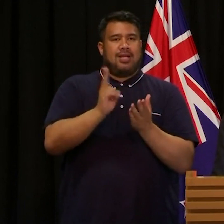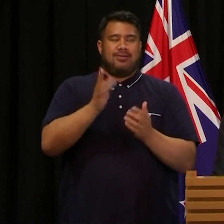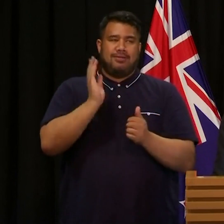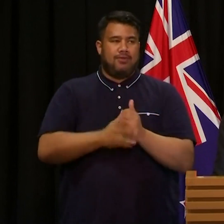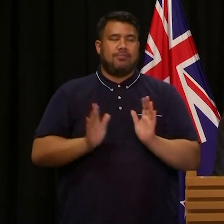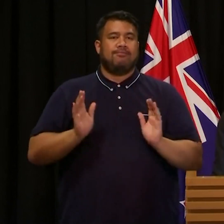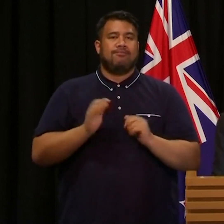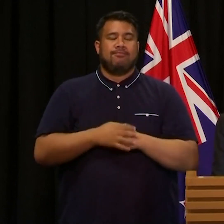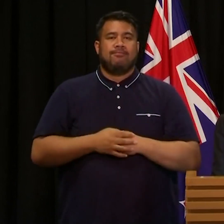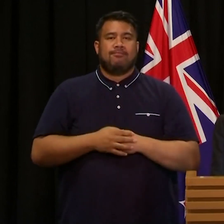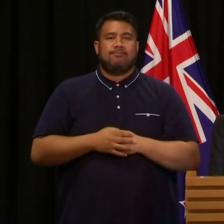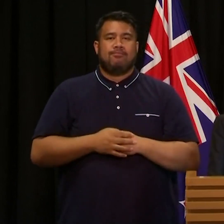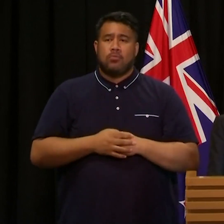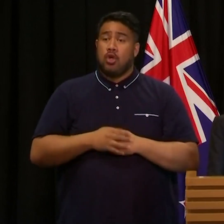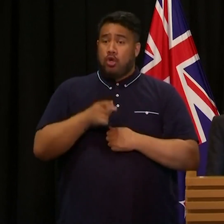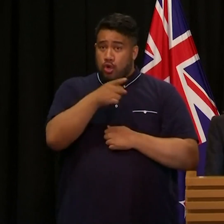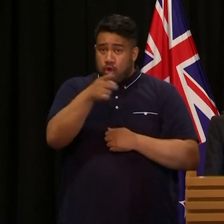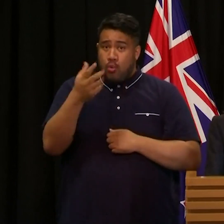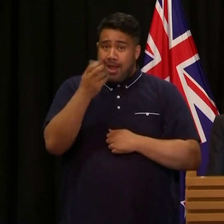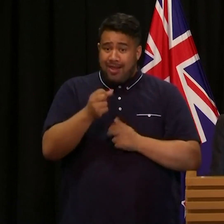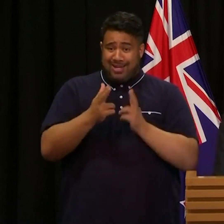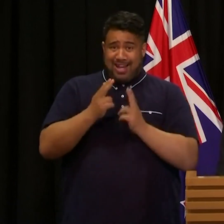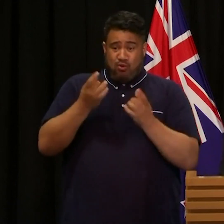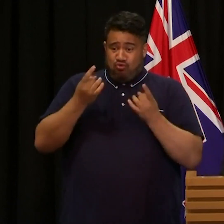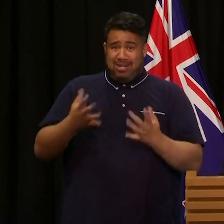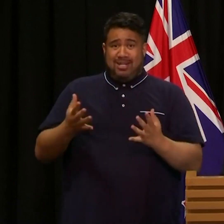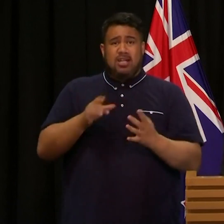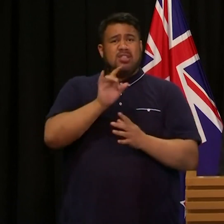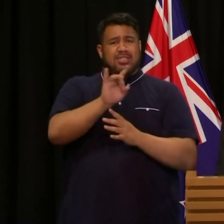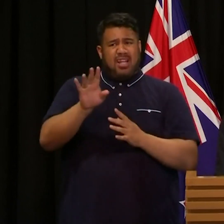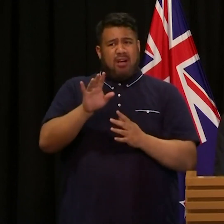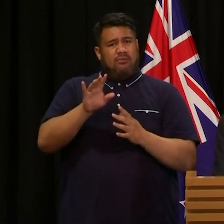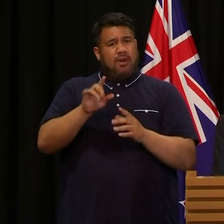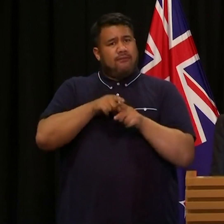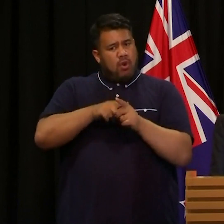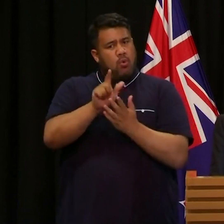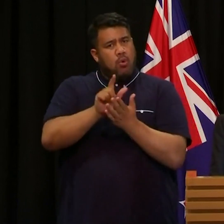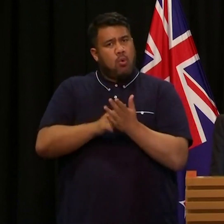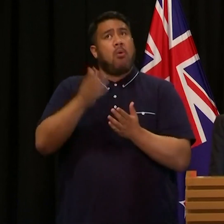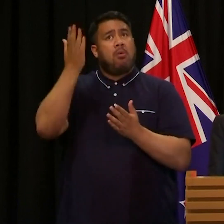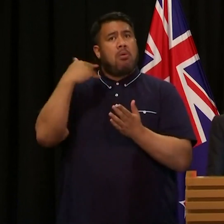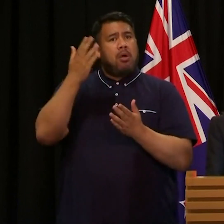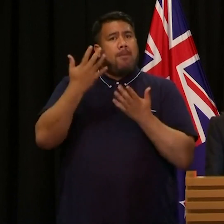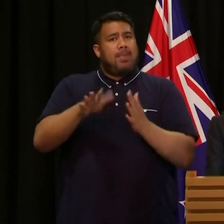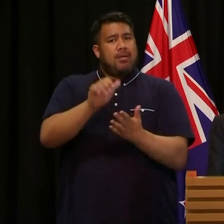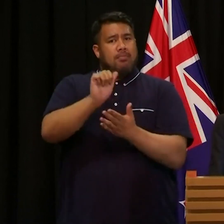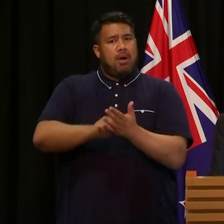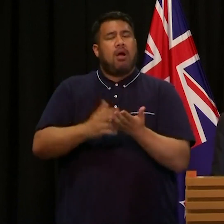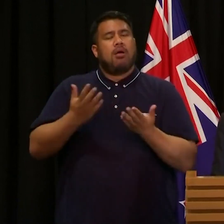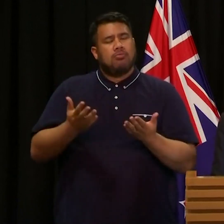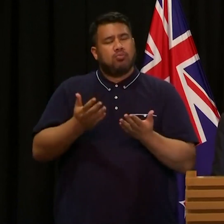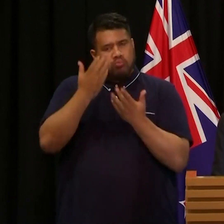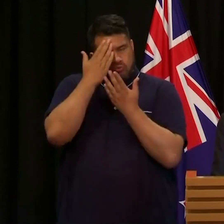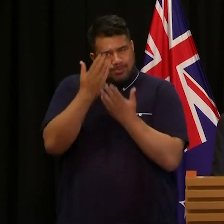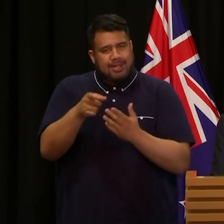weapons we have moved to ban, I acknowledge that many of you will have acted within the law. In recognition of that,